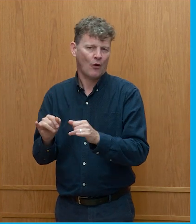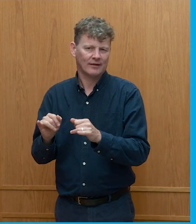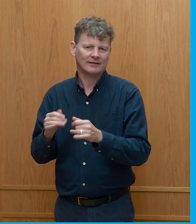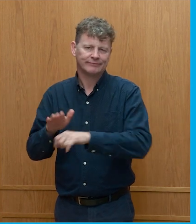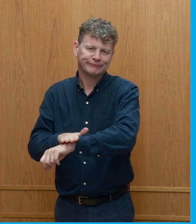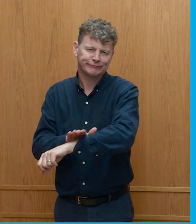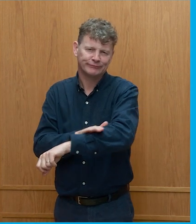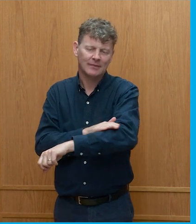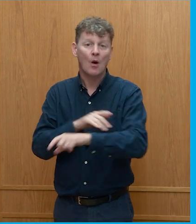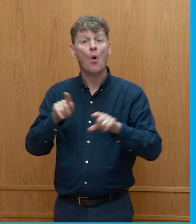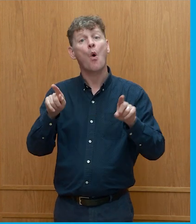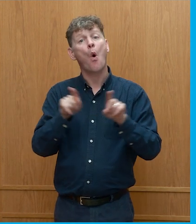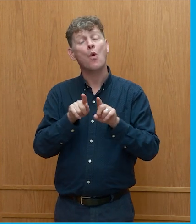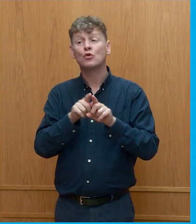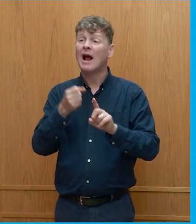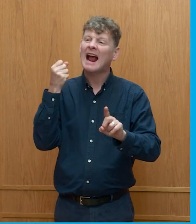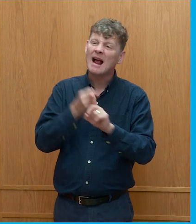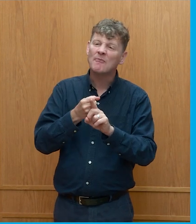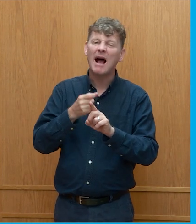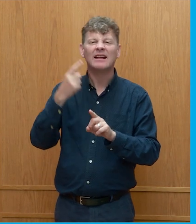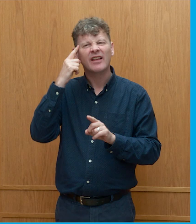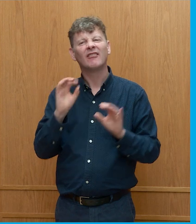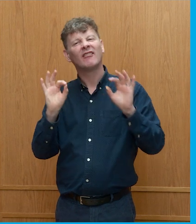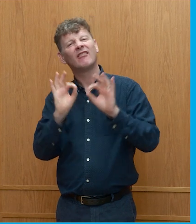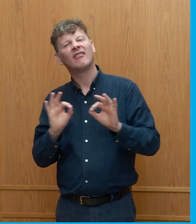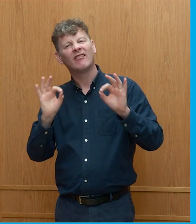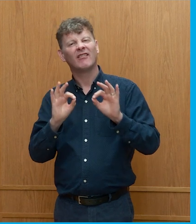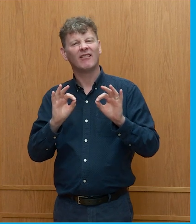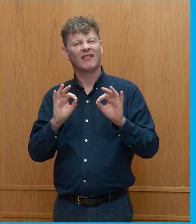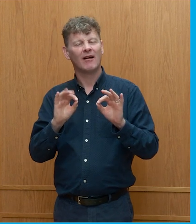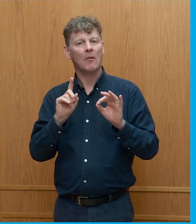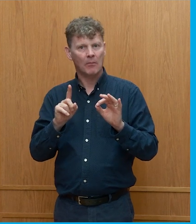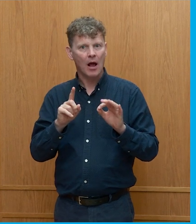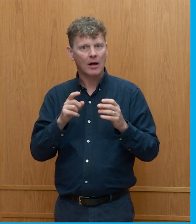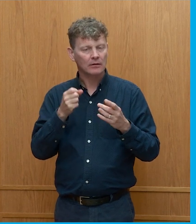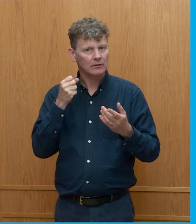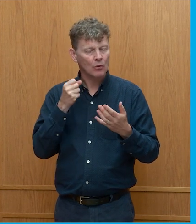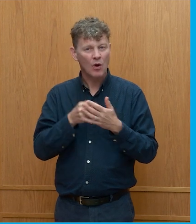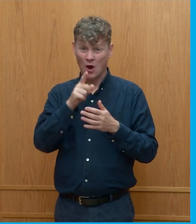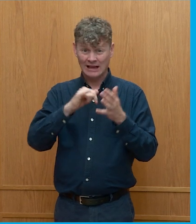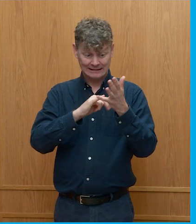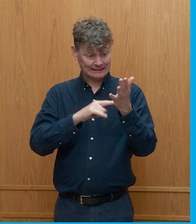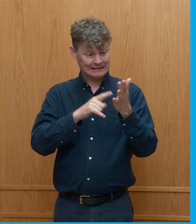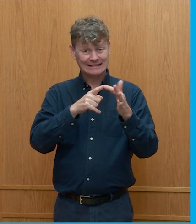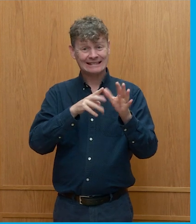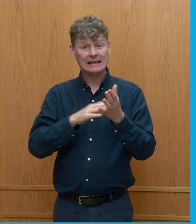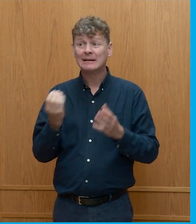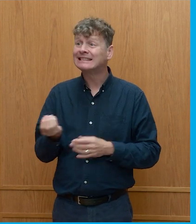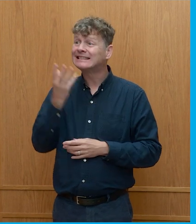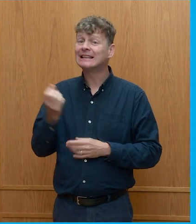technology over time. Right? So we don't use steam power much anymore. Right? I mean, do we? Not really.